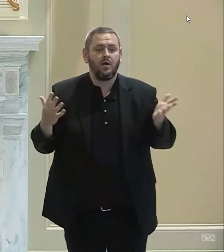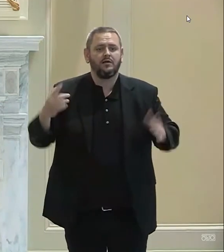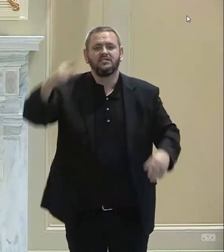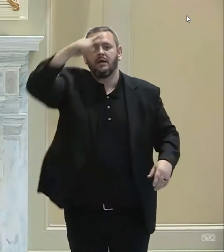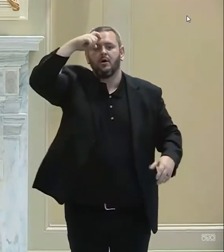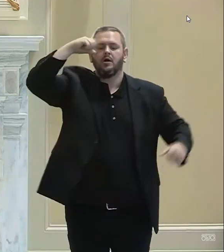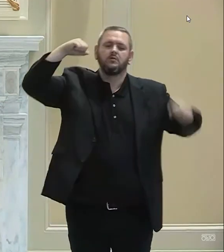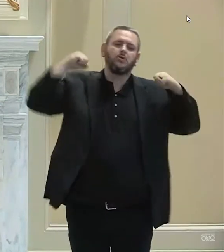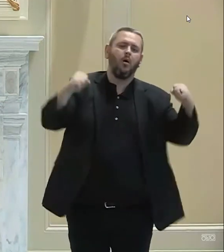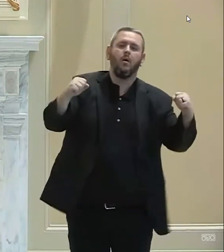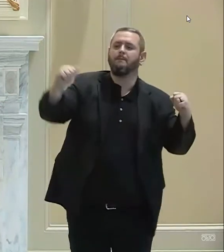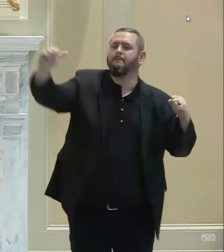tunnel has never been brighter.